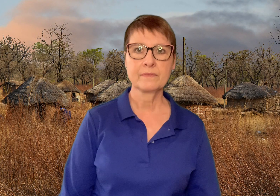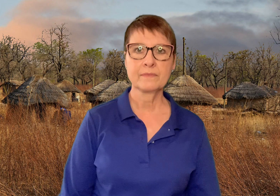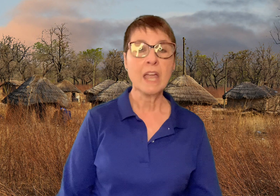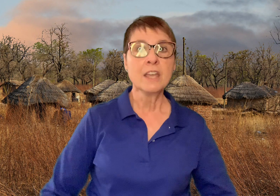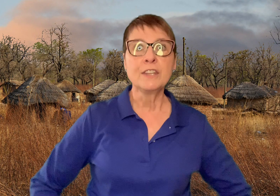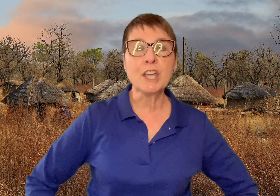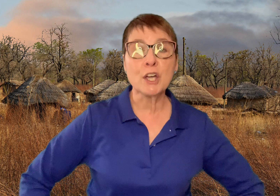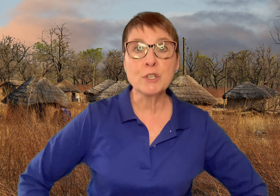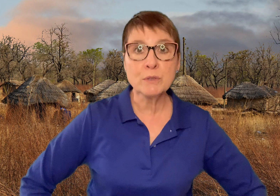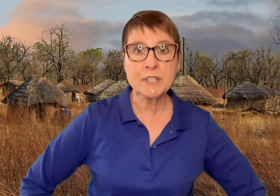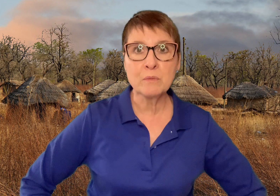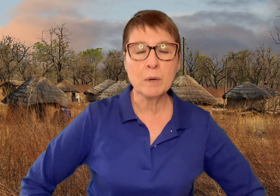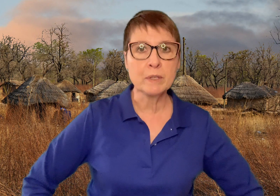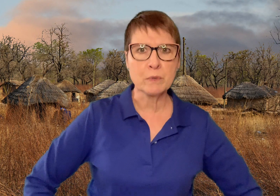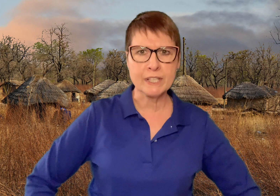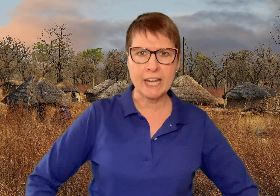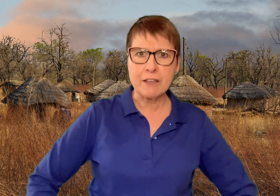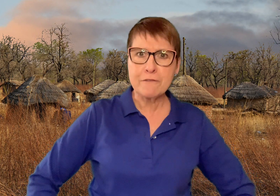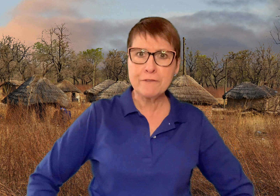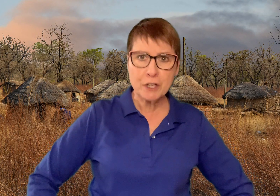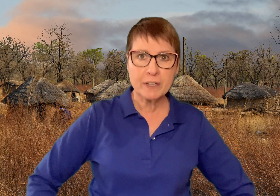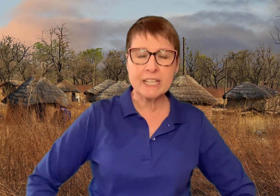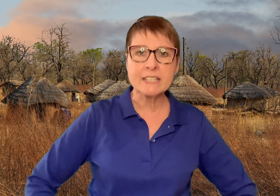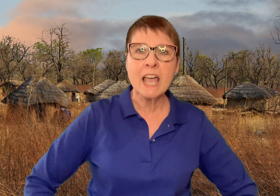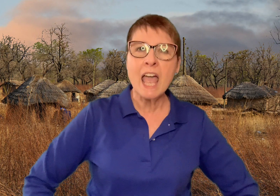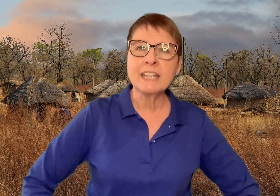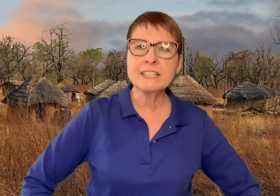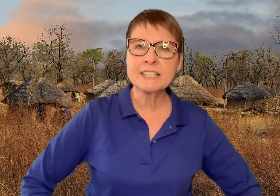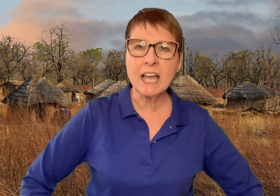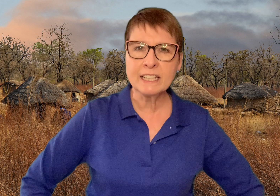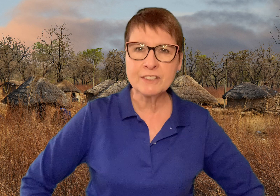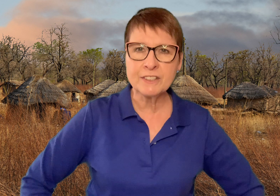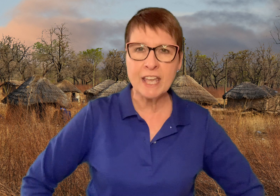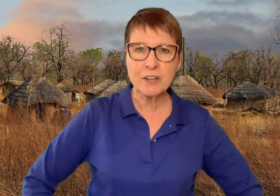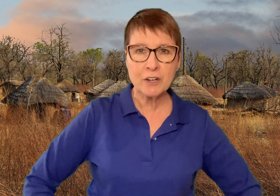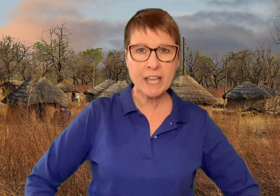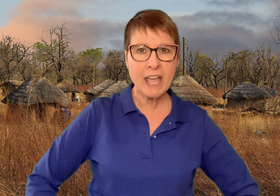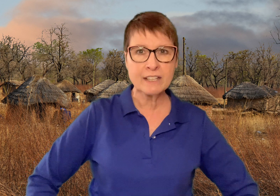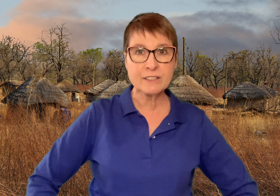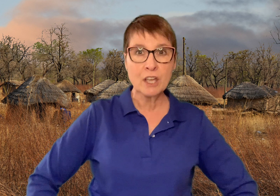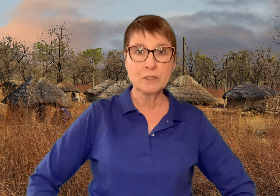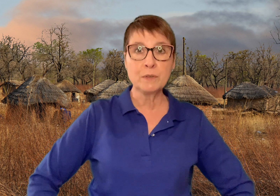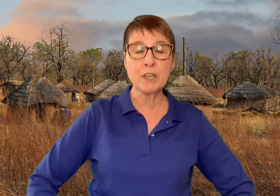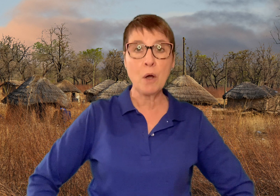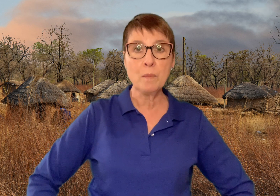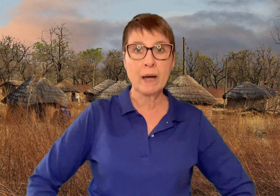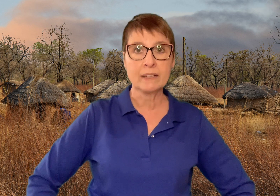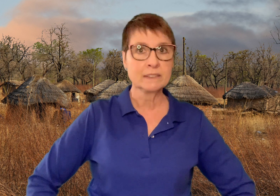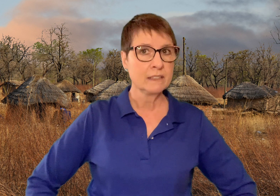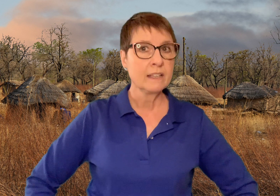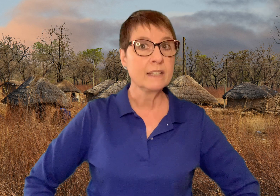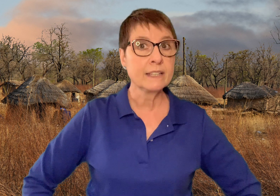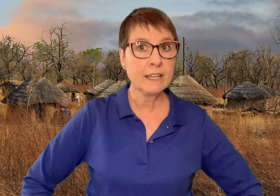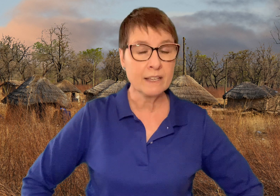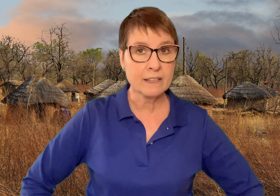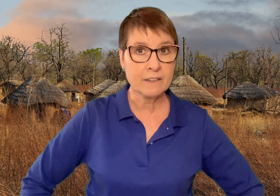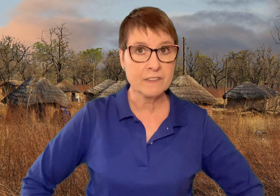The egoosey woman was getting furious and decided to take her case to the oba, the king of the